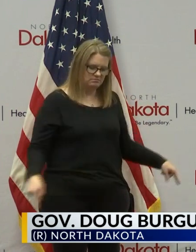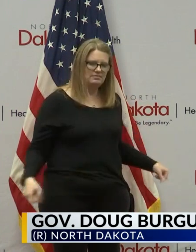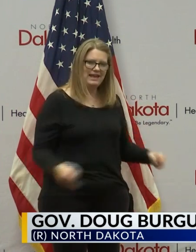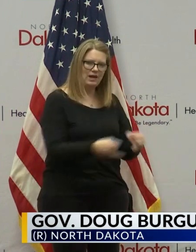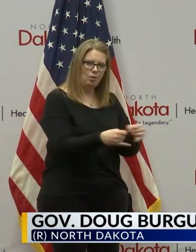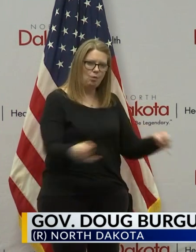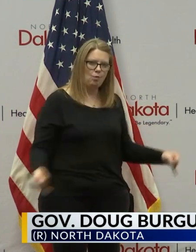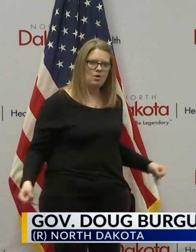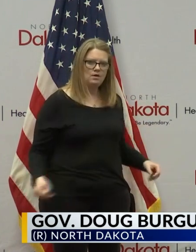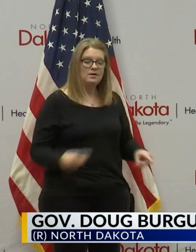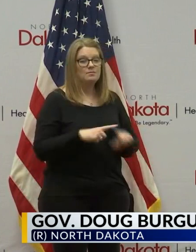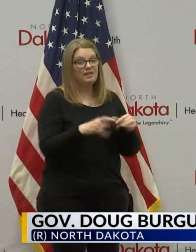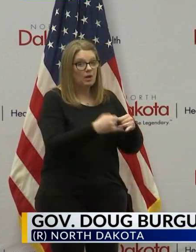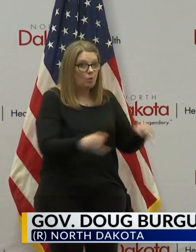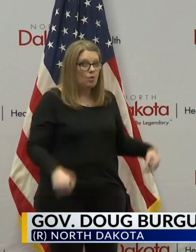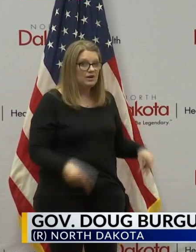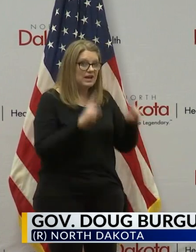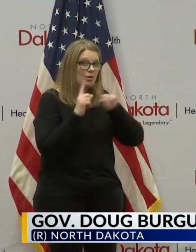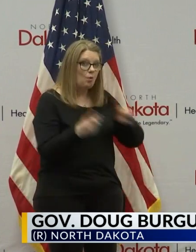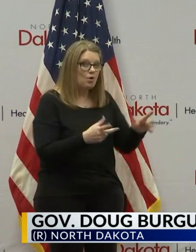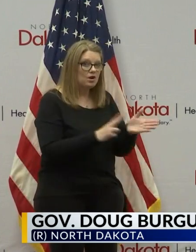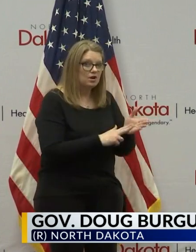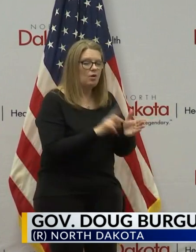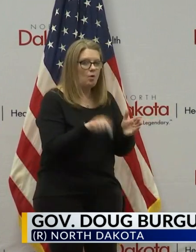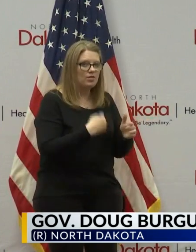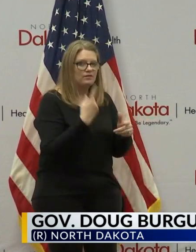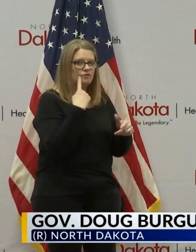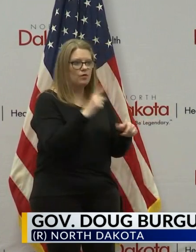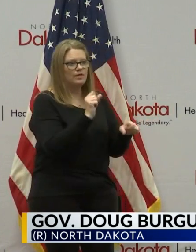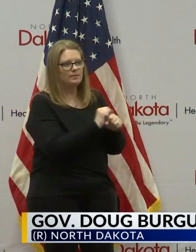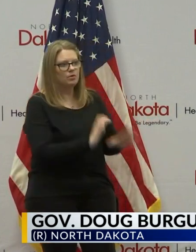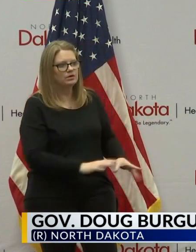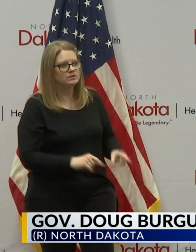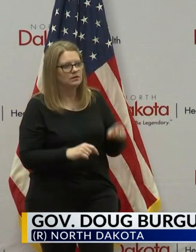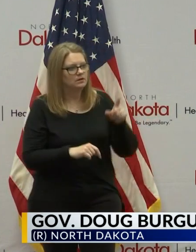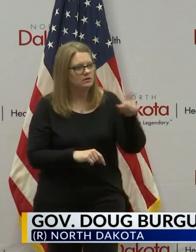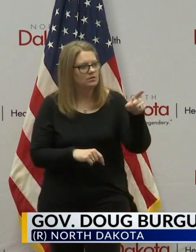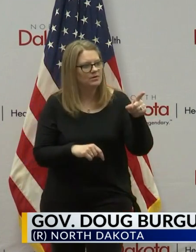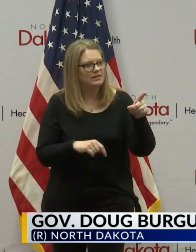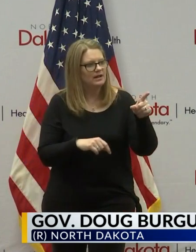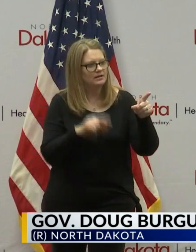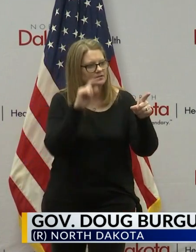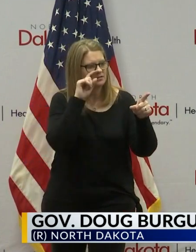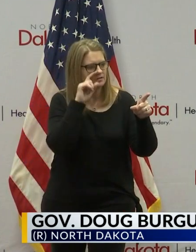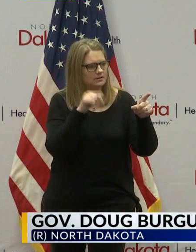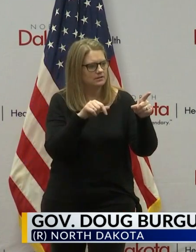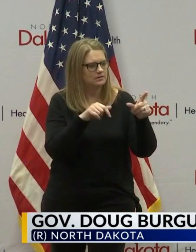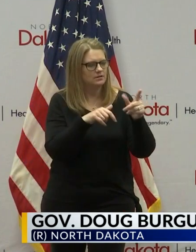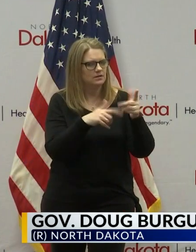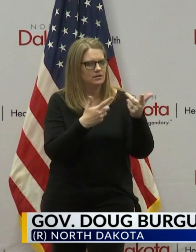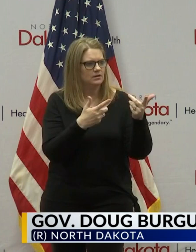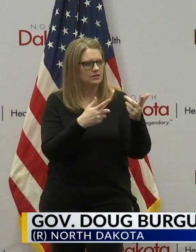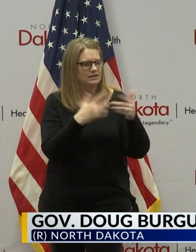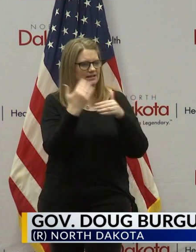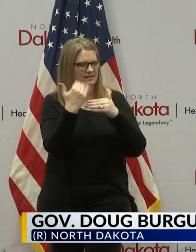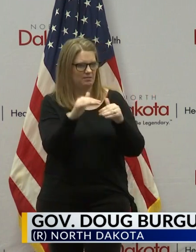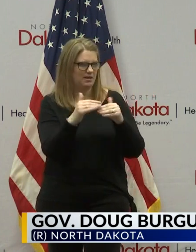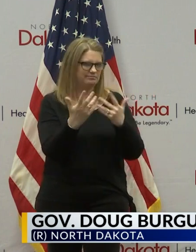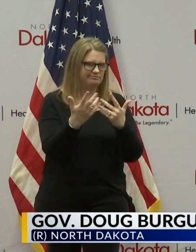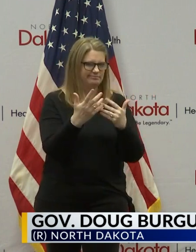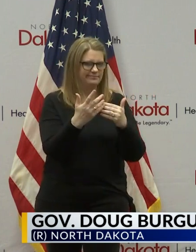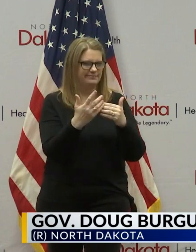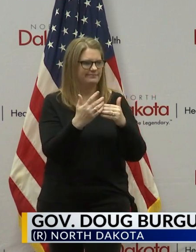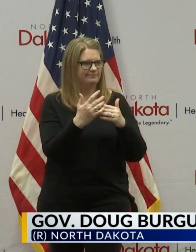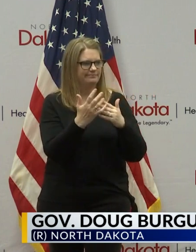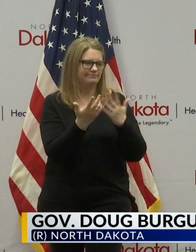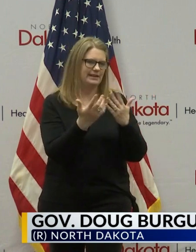specifically only goes to the employees. Do you think that that fact will limit the effectiveness of the order? Yeah, compliance, if you have low compliance,